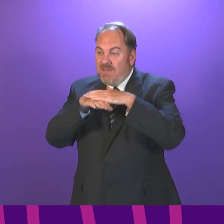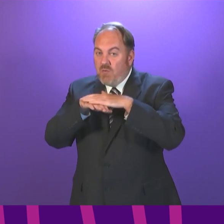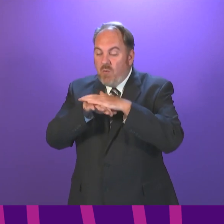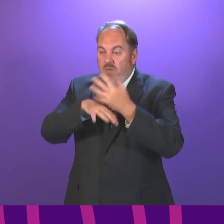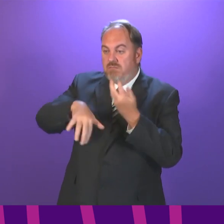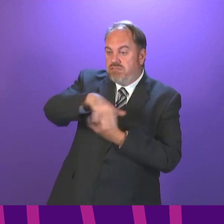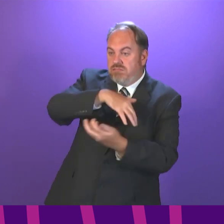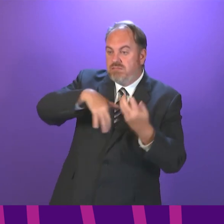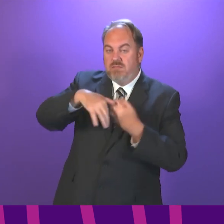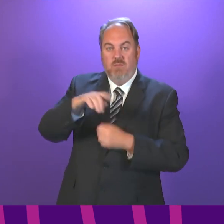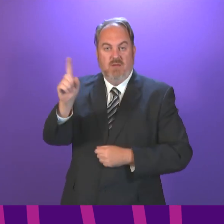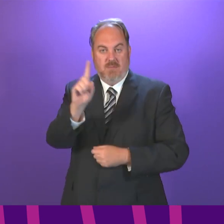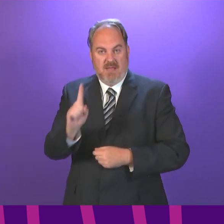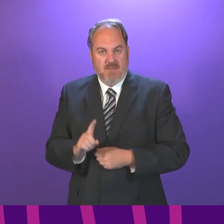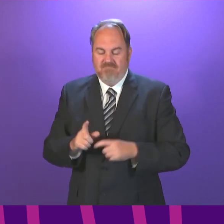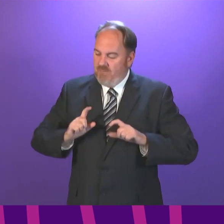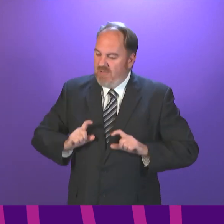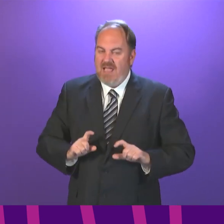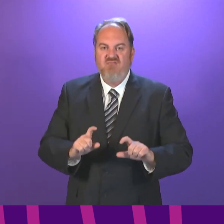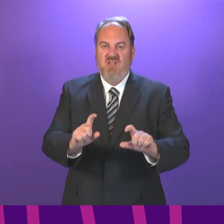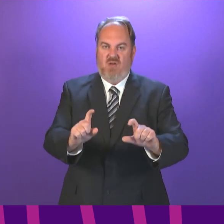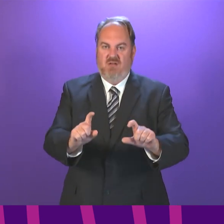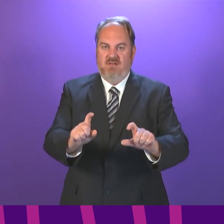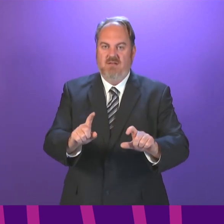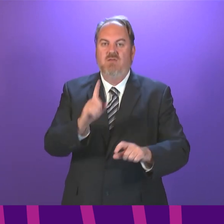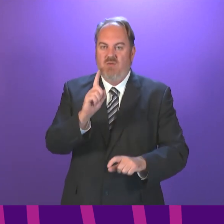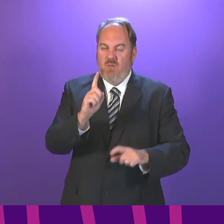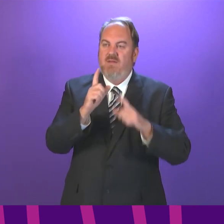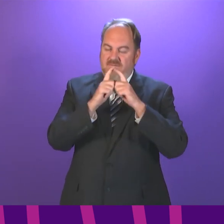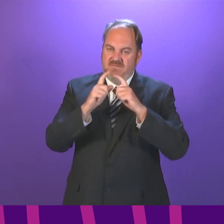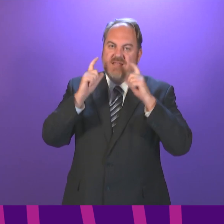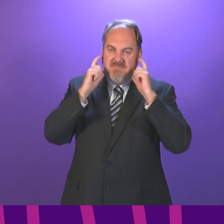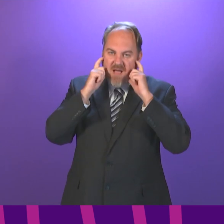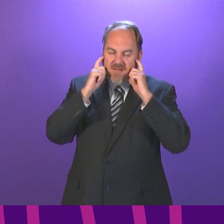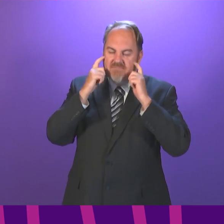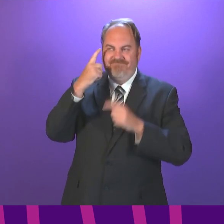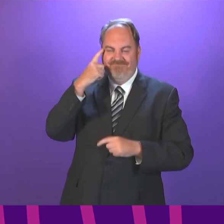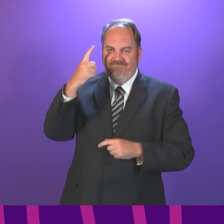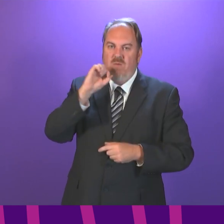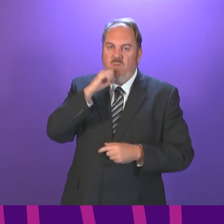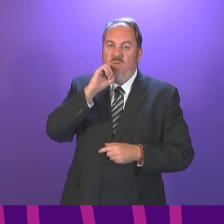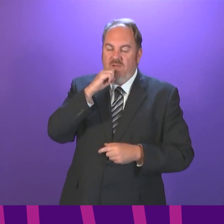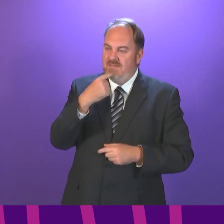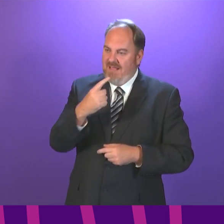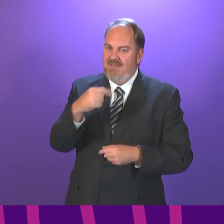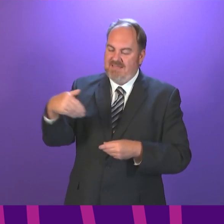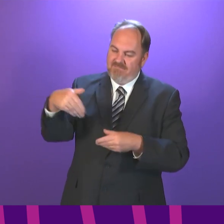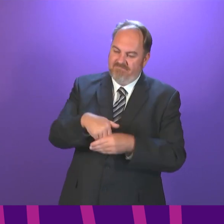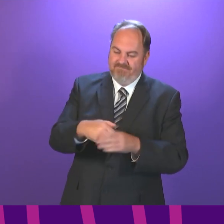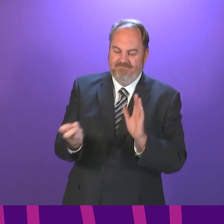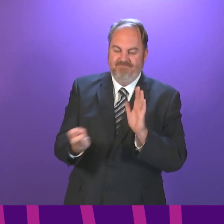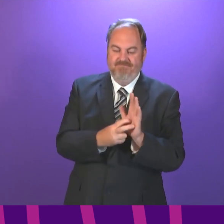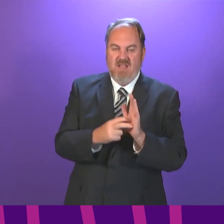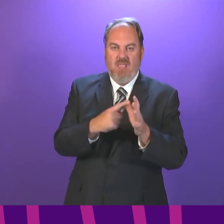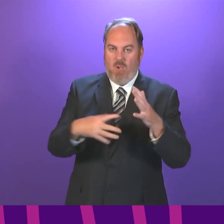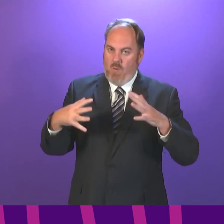We will keep this under review, but my expectation is that face coverings are likely to be mandated in law for some time to come.